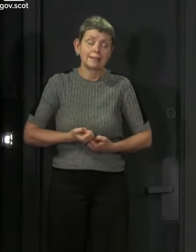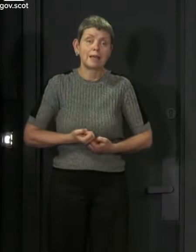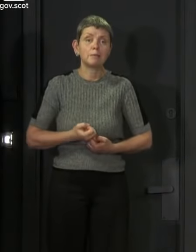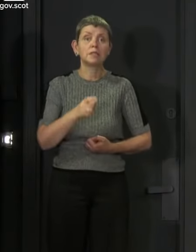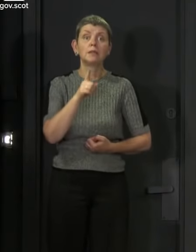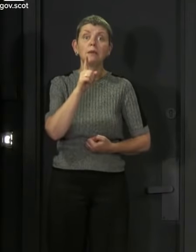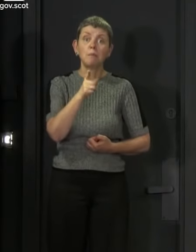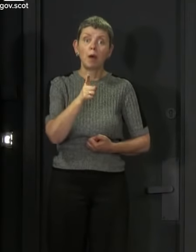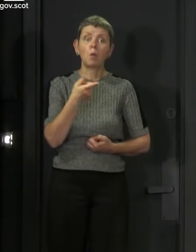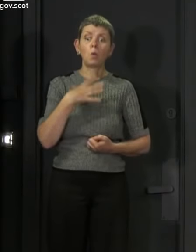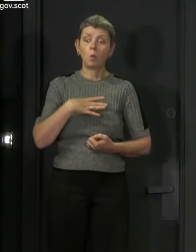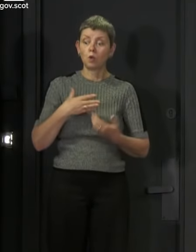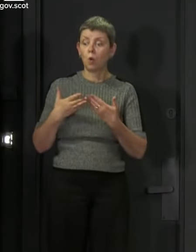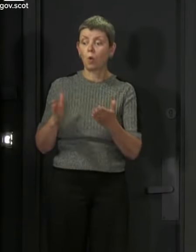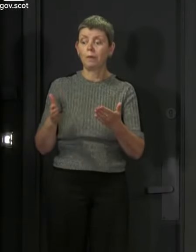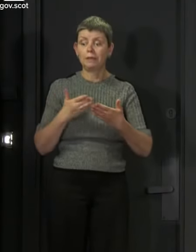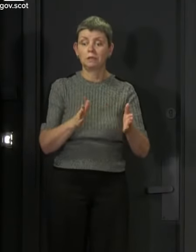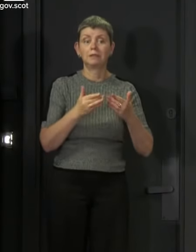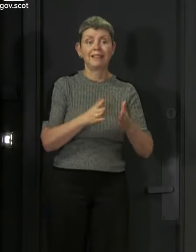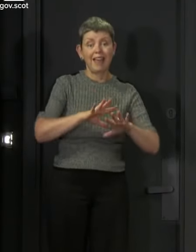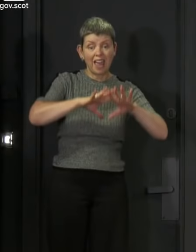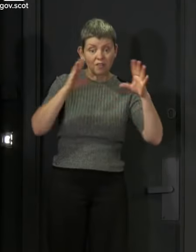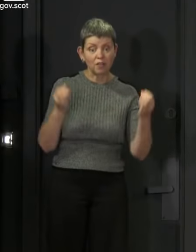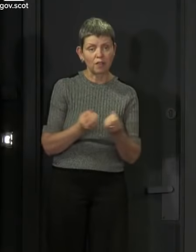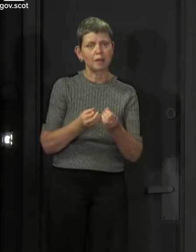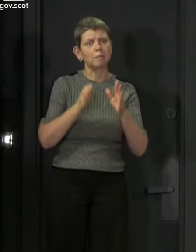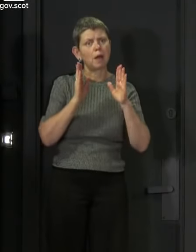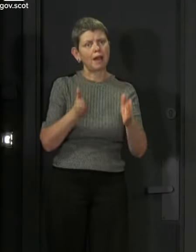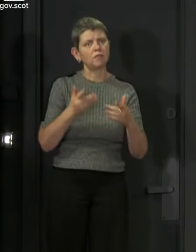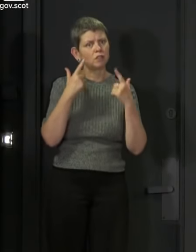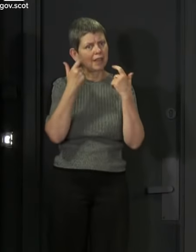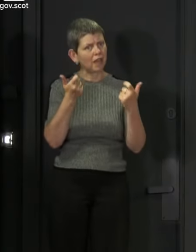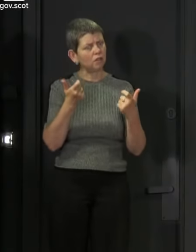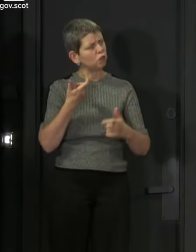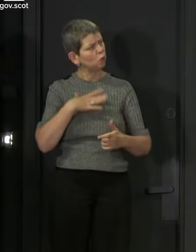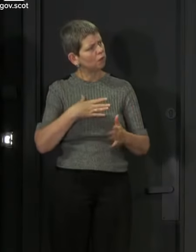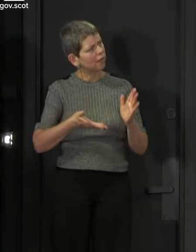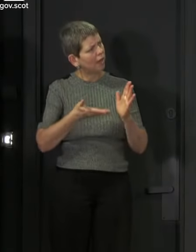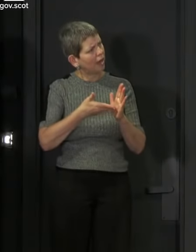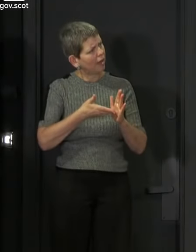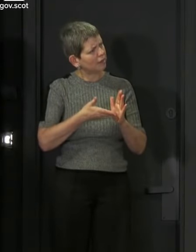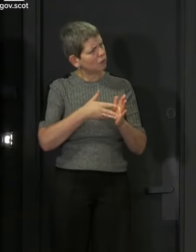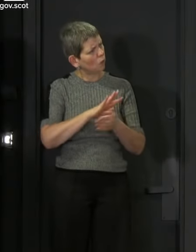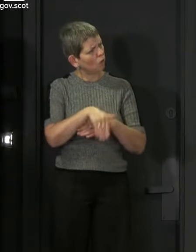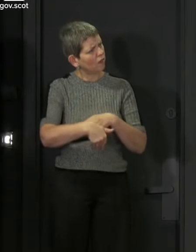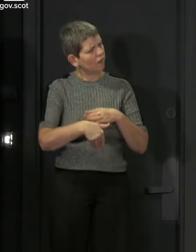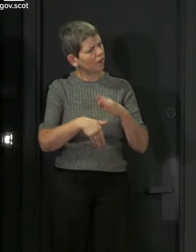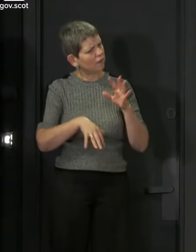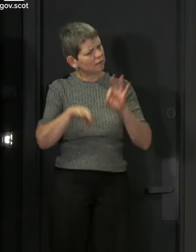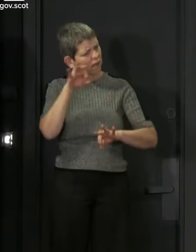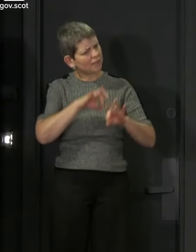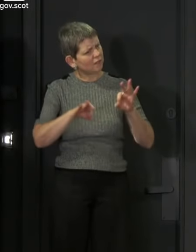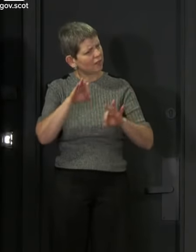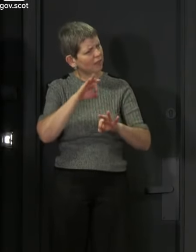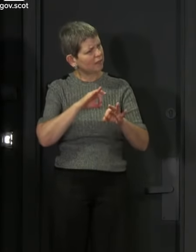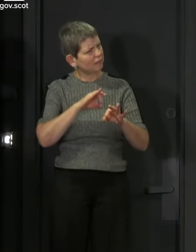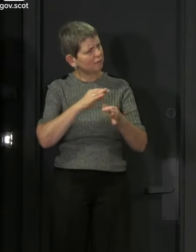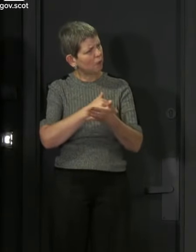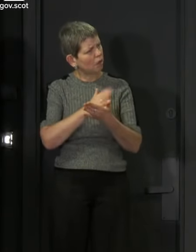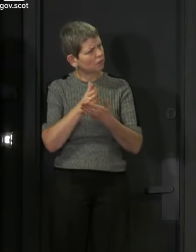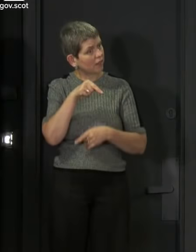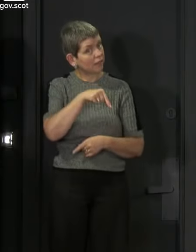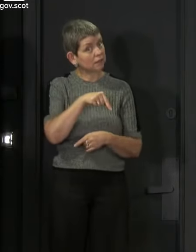everywhere open as quickly as we can, but we have to do it carefully. Jason, do you want to say a bit more about maybe some of the more scientific reasons